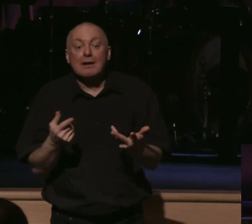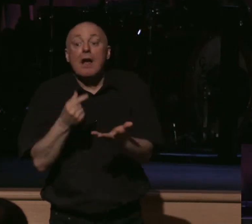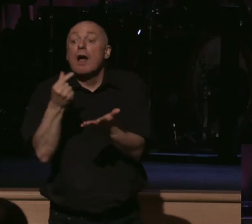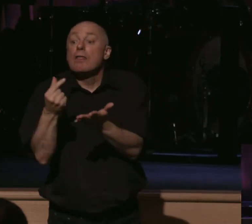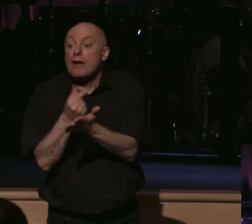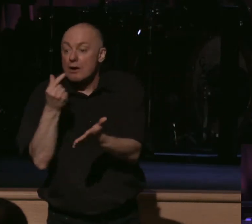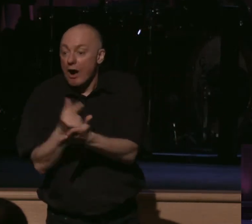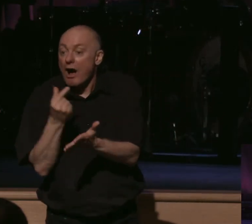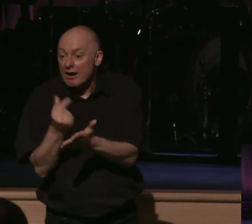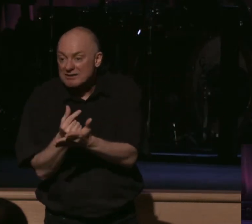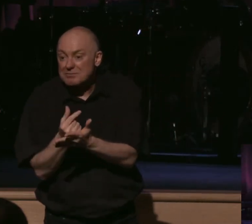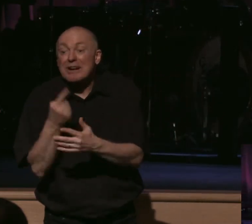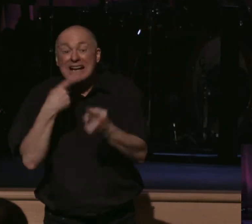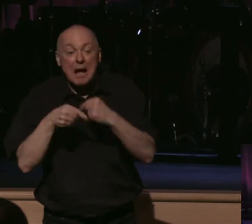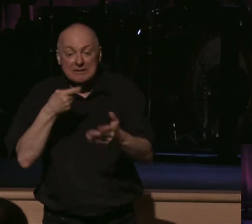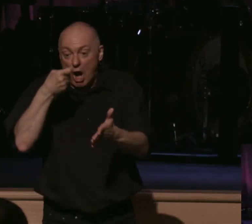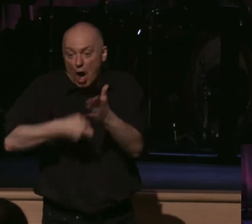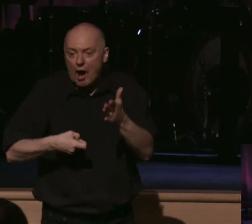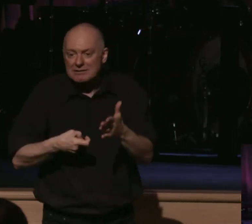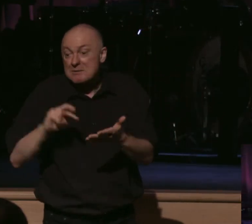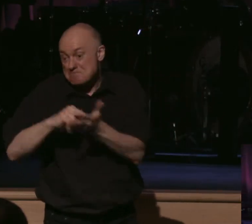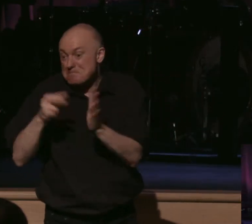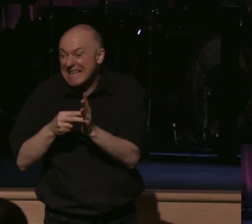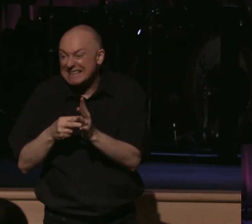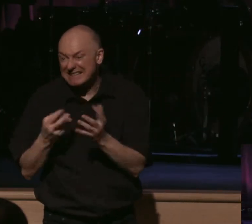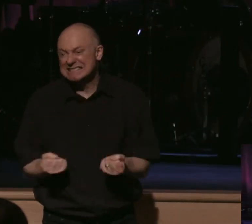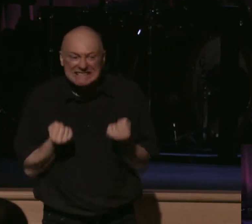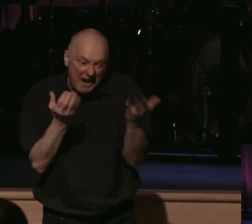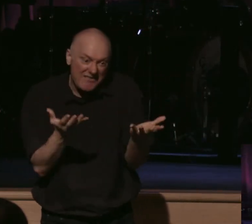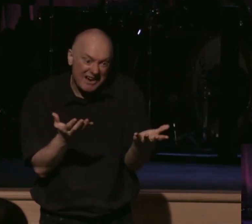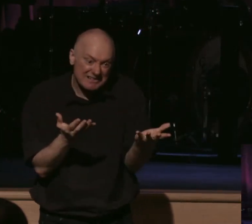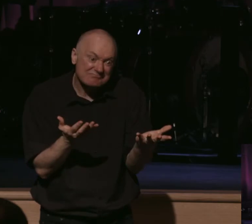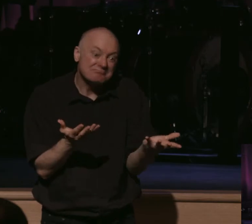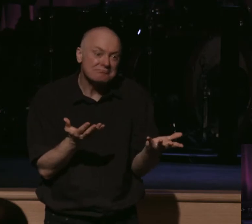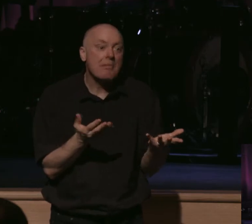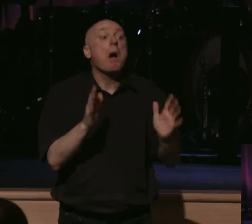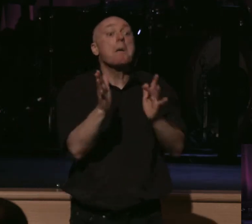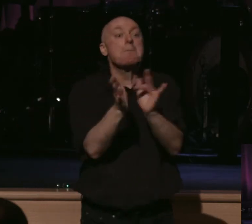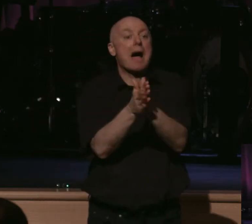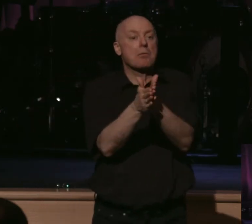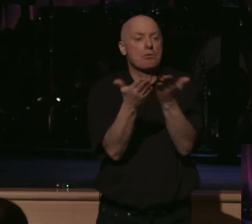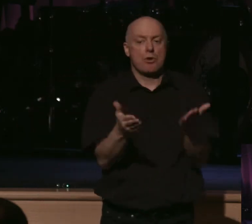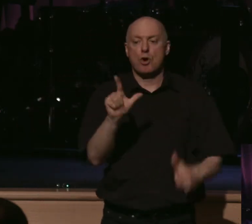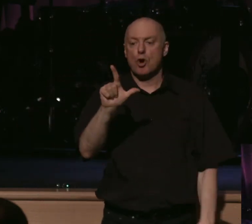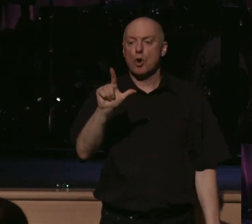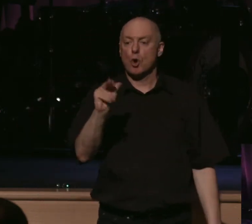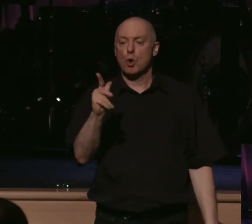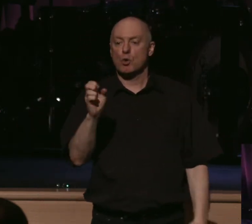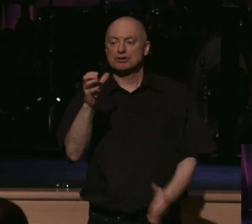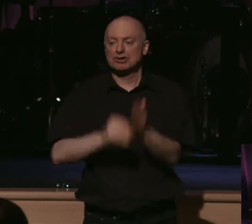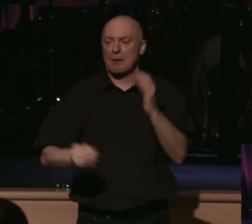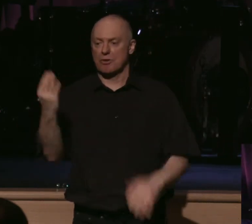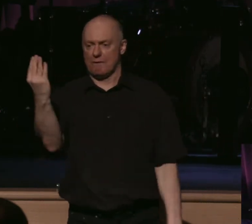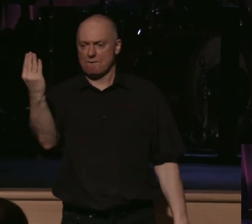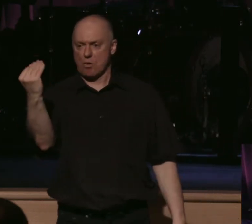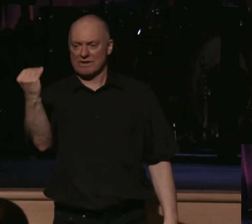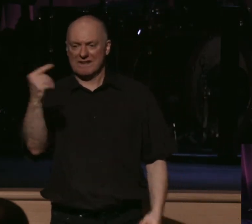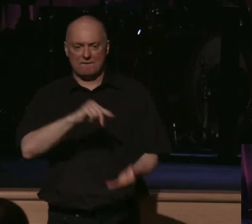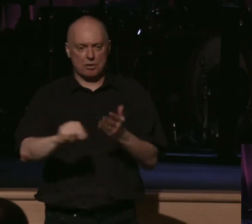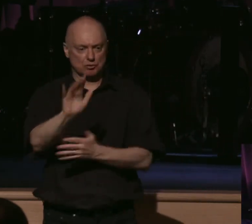counted. The gospel comes at a cost. We've got to count it. And for that, let's get our Bibles open to Luke chapter 14, verse 25.